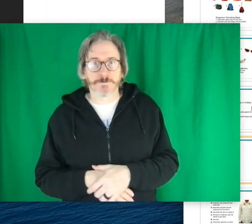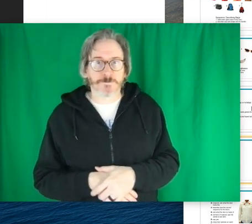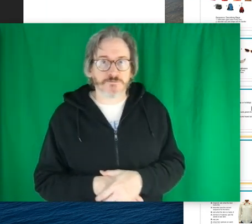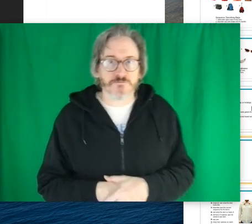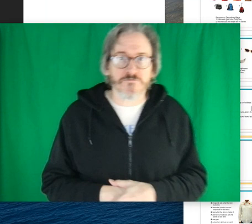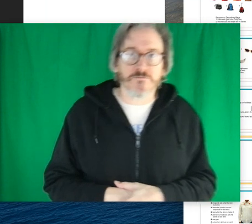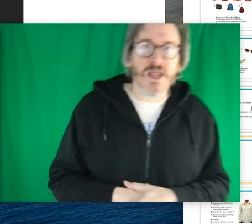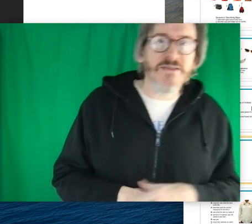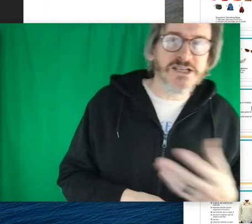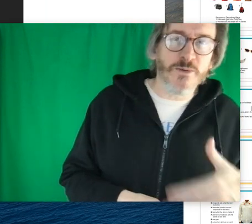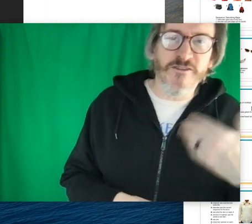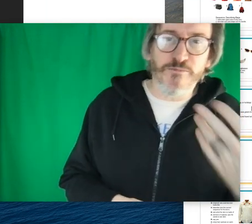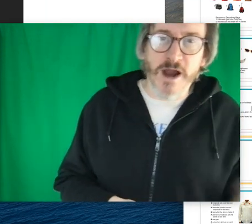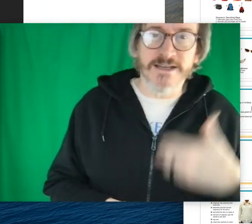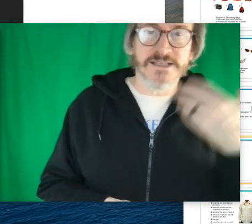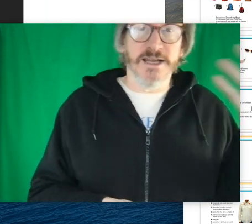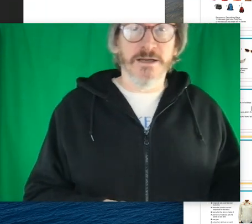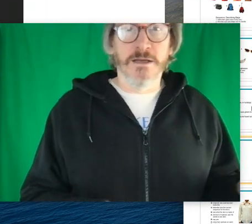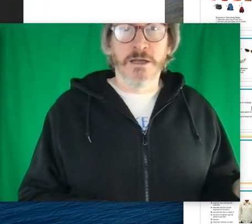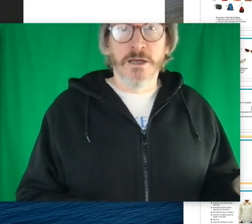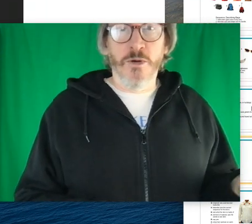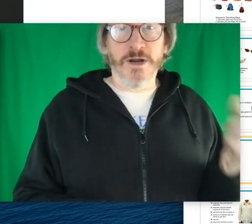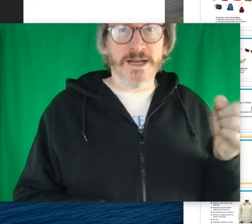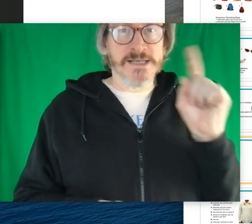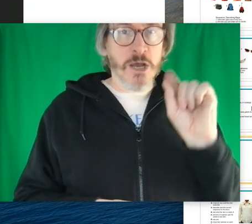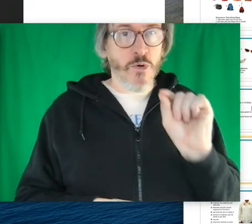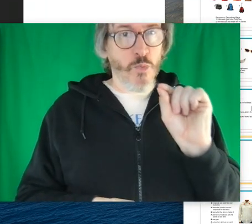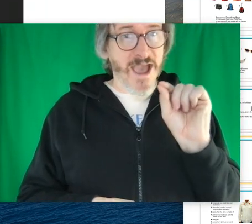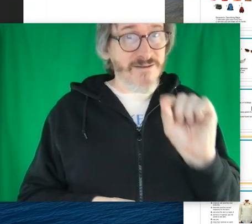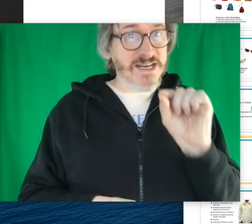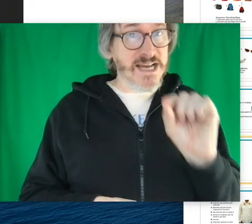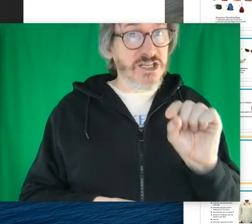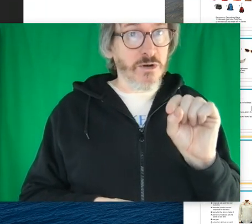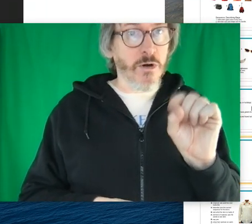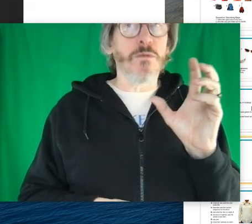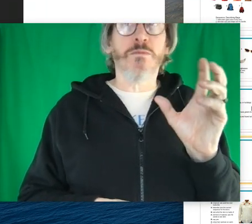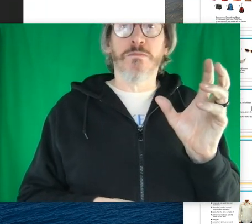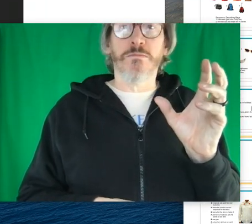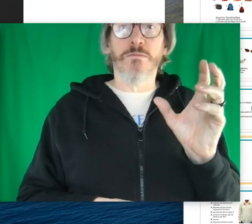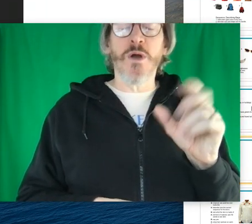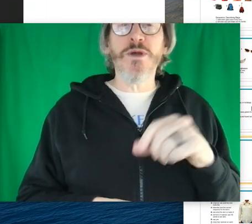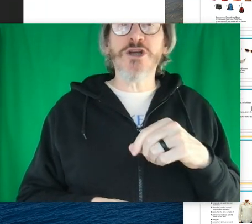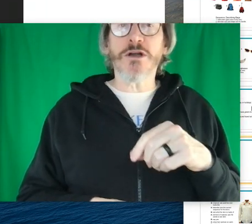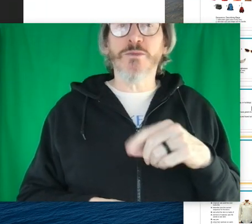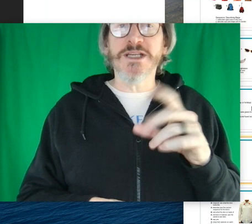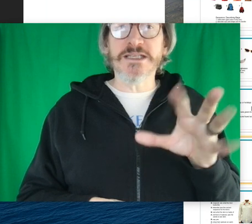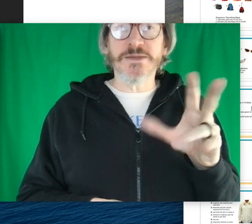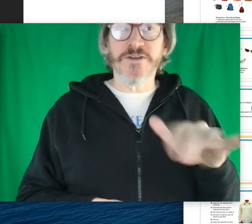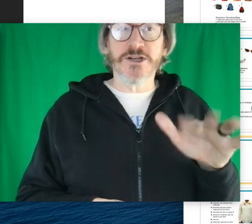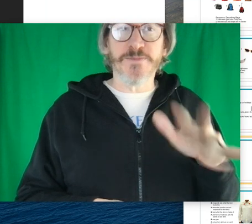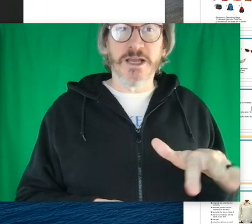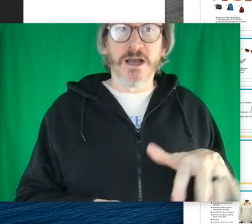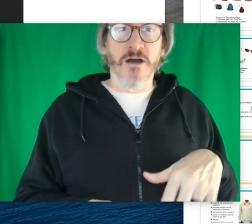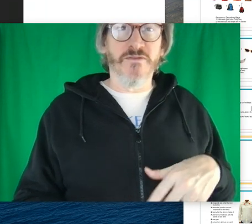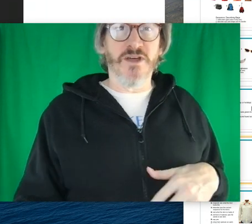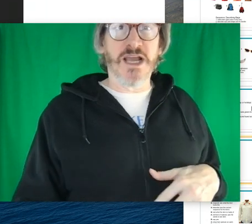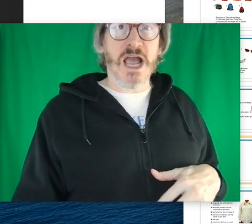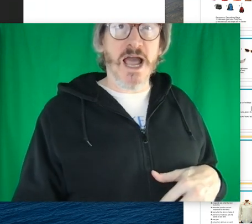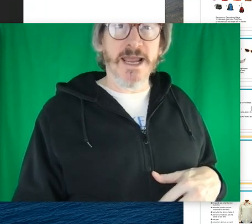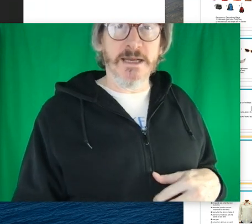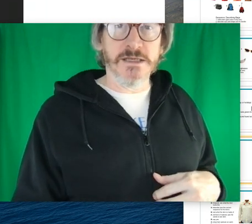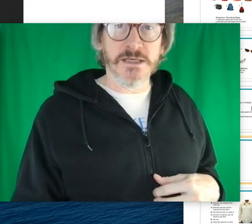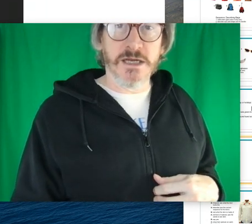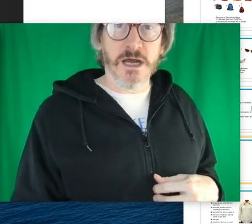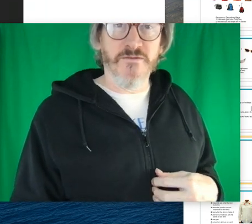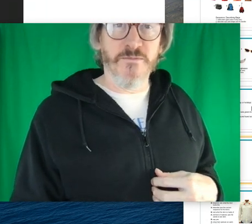and this is a way of practicing what it is we haven't gotten to oh we talked we did some finger spelling of the